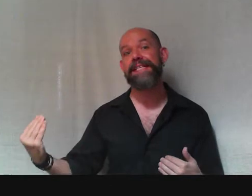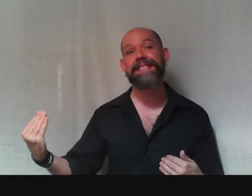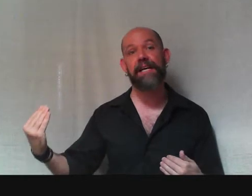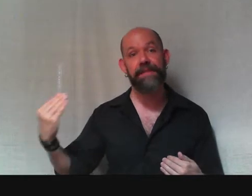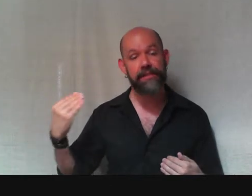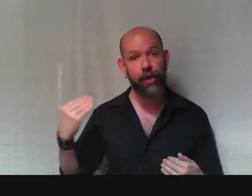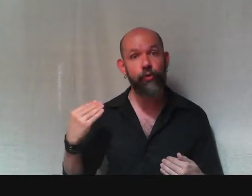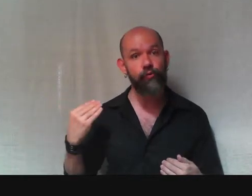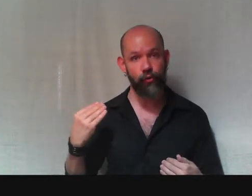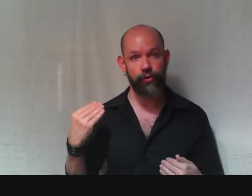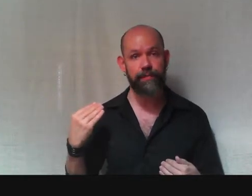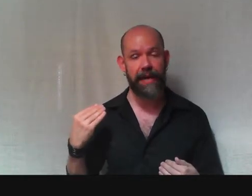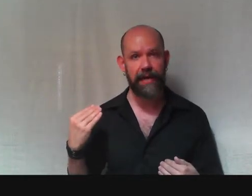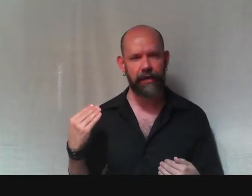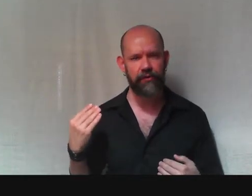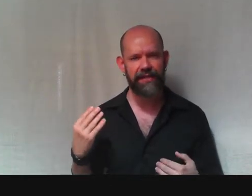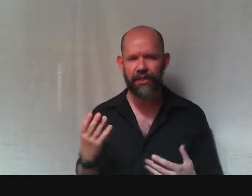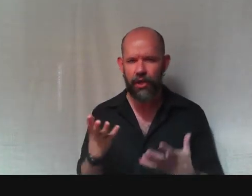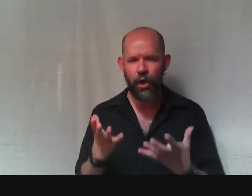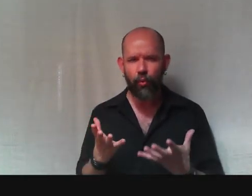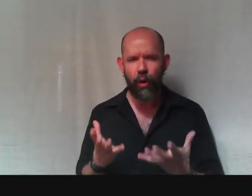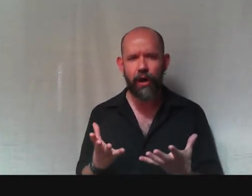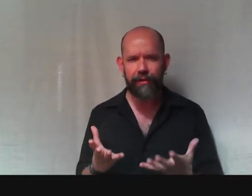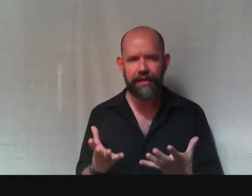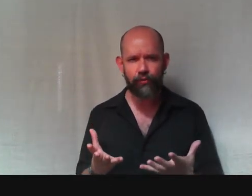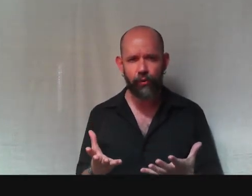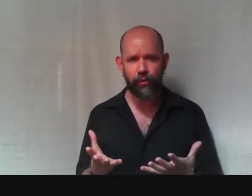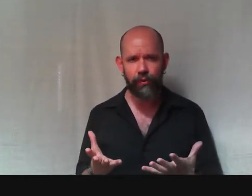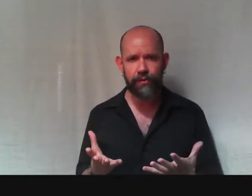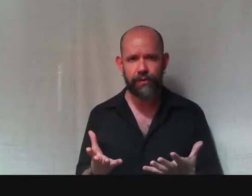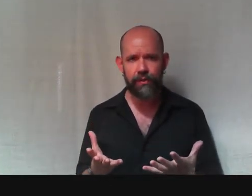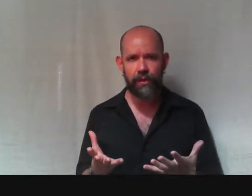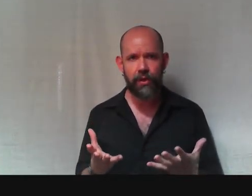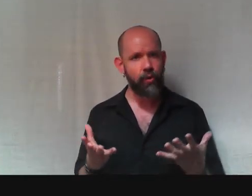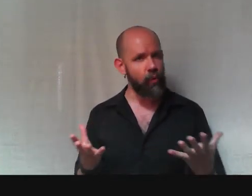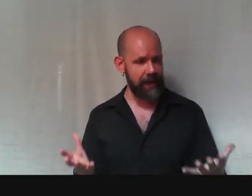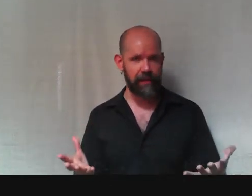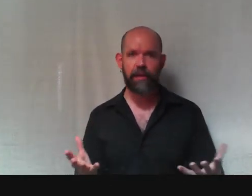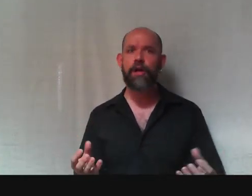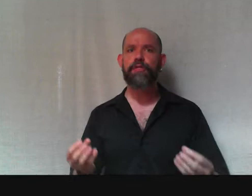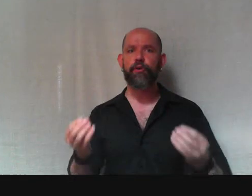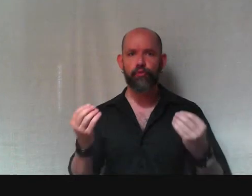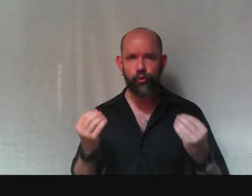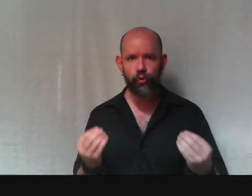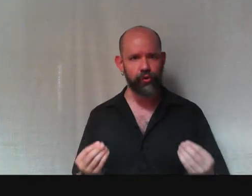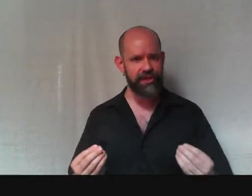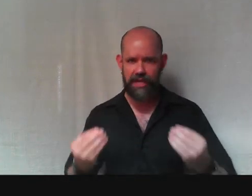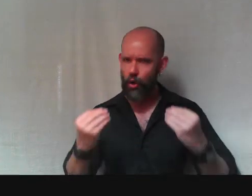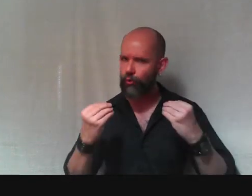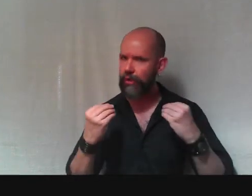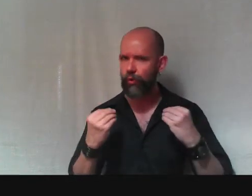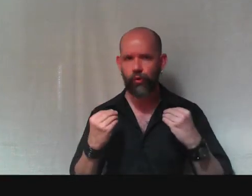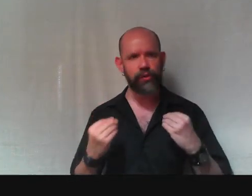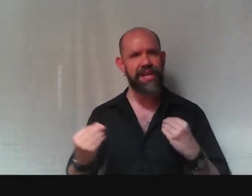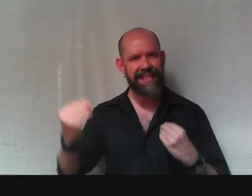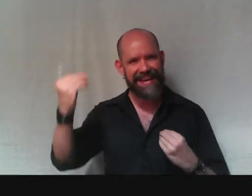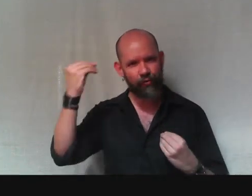itself its own rules, by contrast, what are these rules? Well, the rules, the only rules that